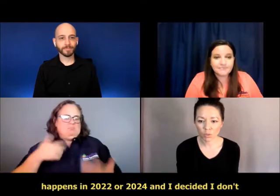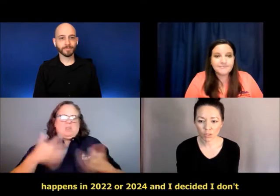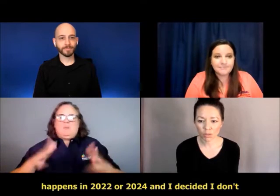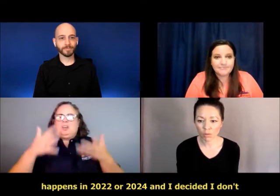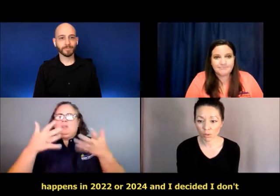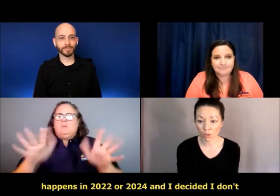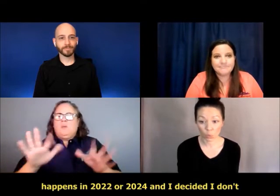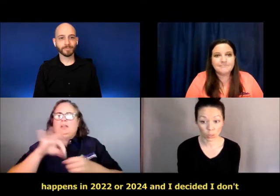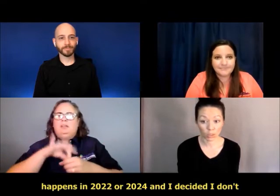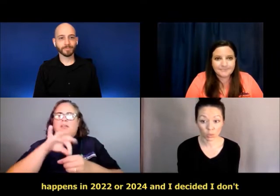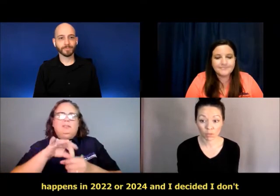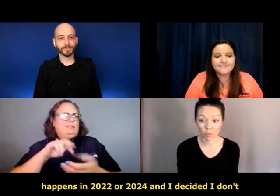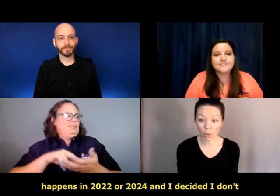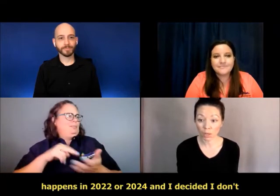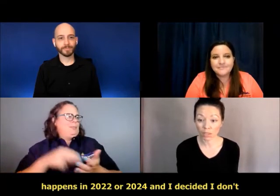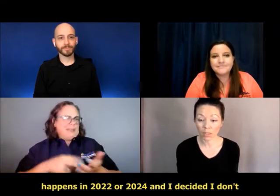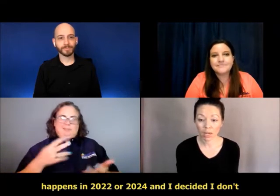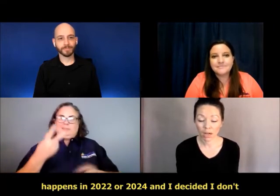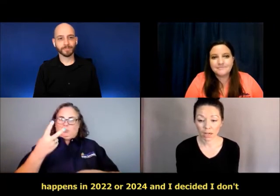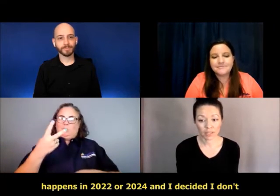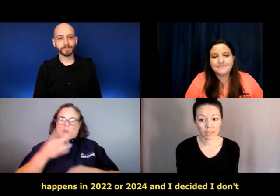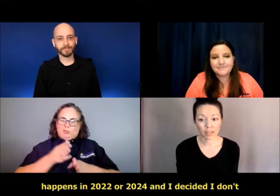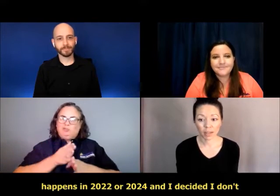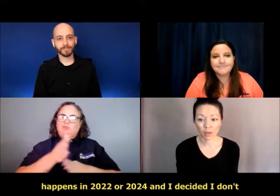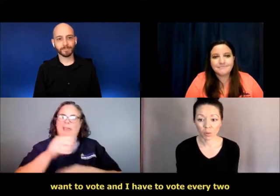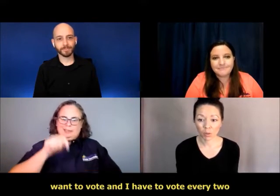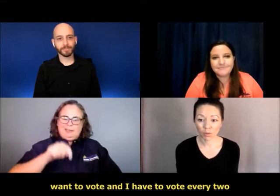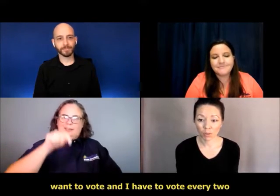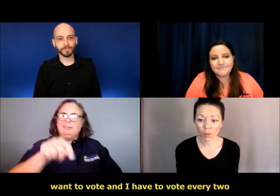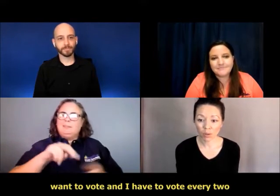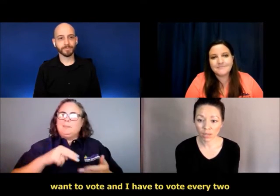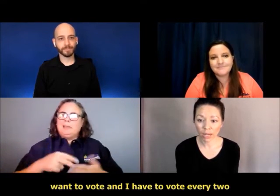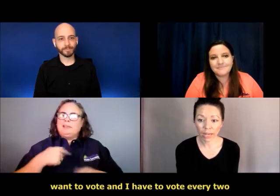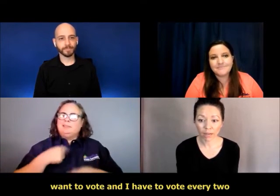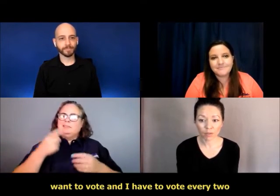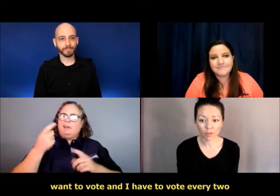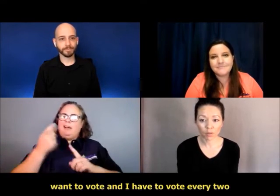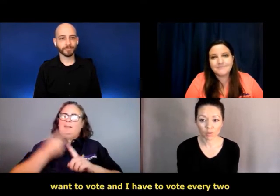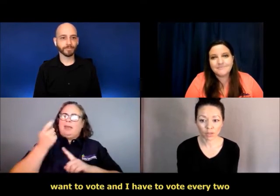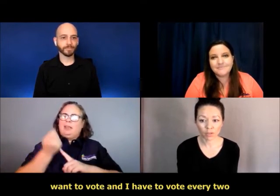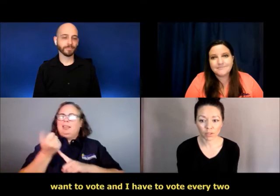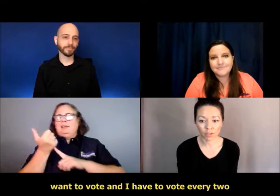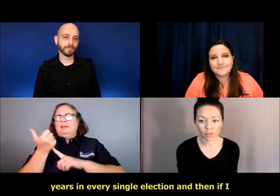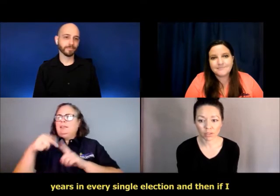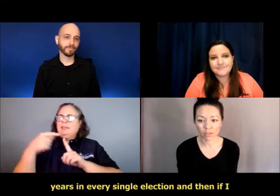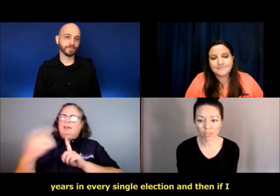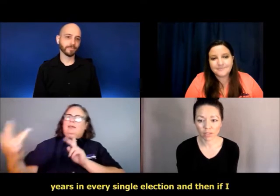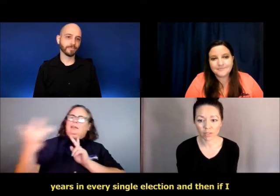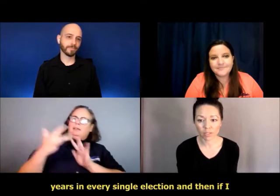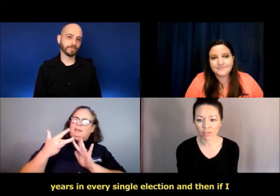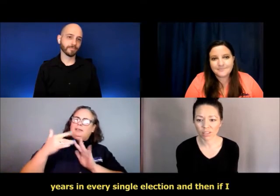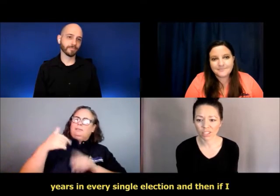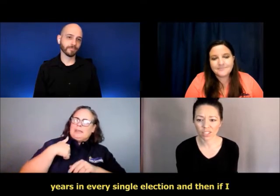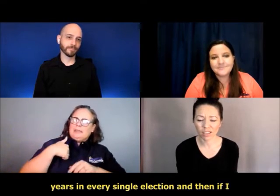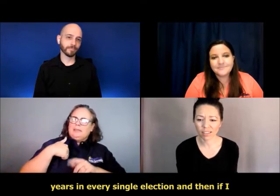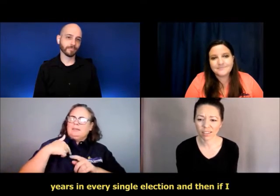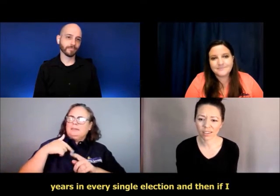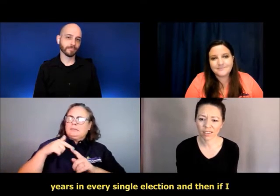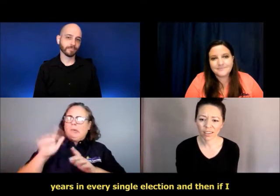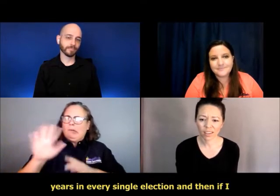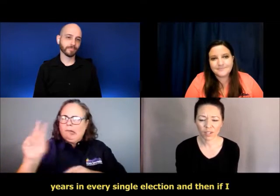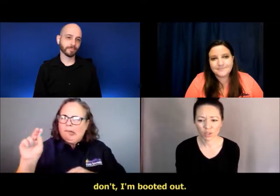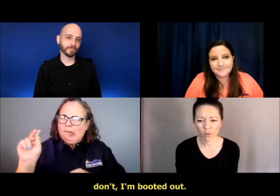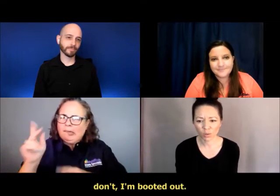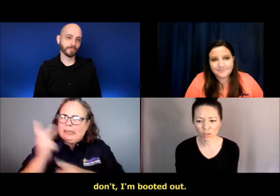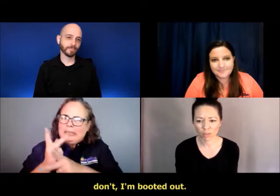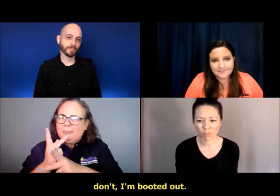2022 or 2024 and I decide that I don't want to vote and I have to vote every two years in every single election. And then